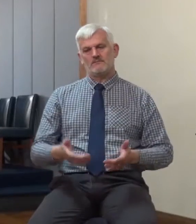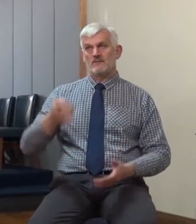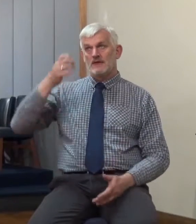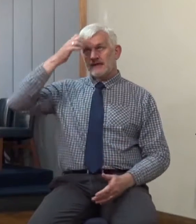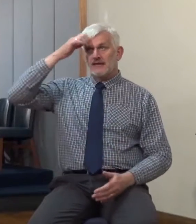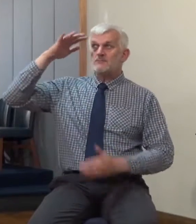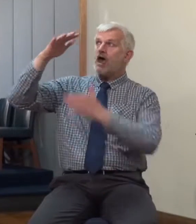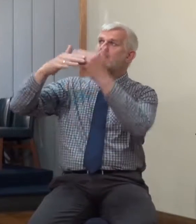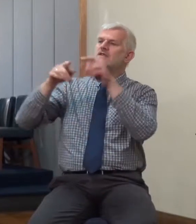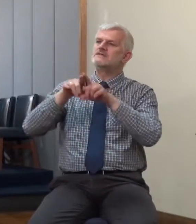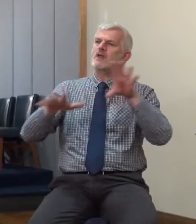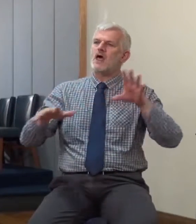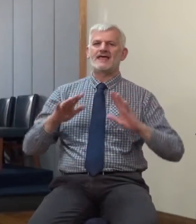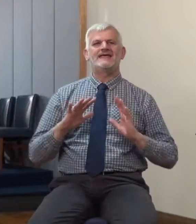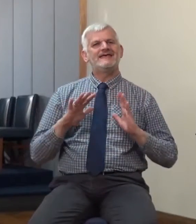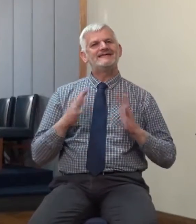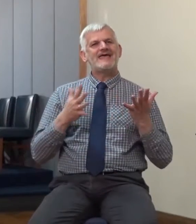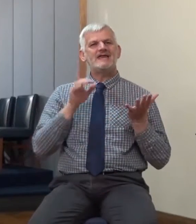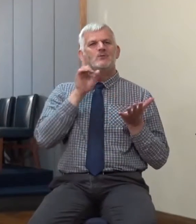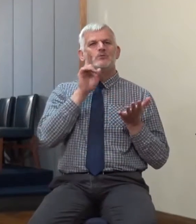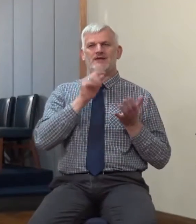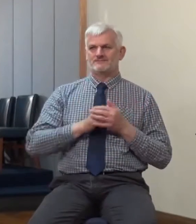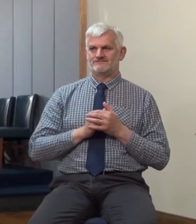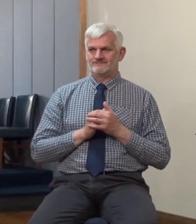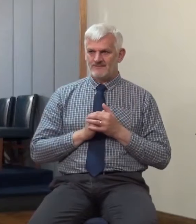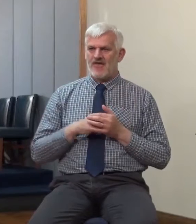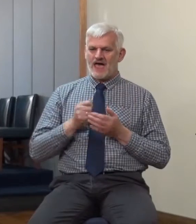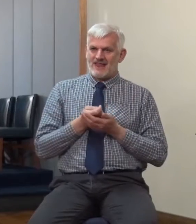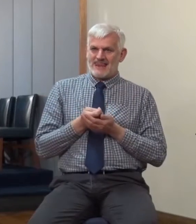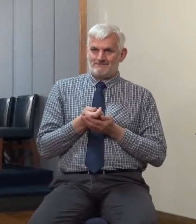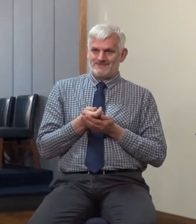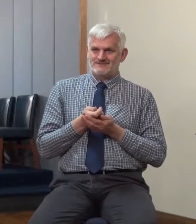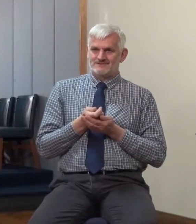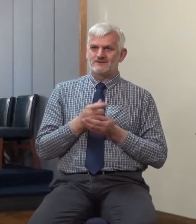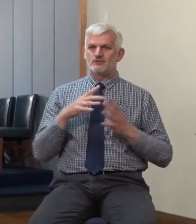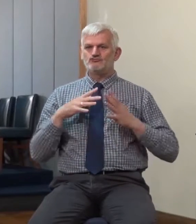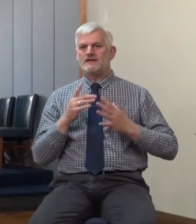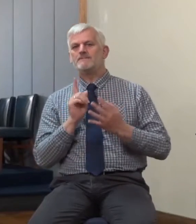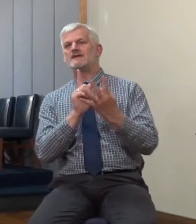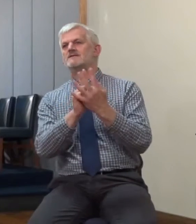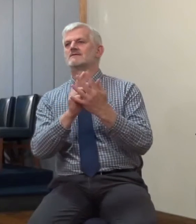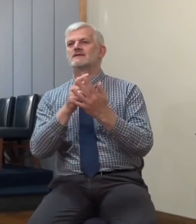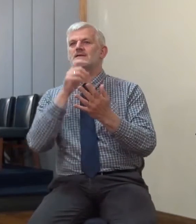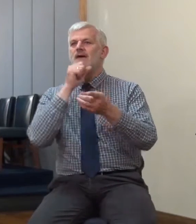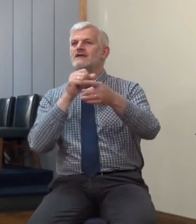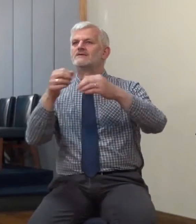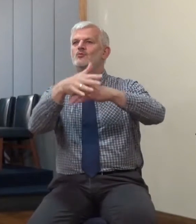virgins, which took their lamps, and went forth to meet the bridegroom. And five of